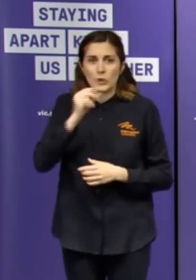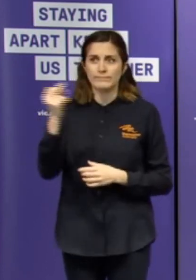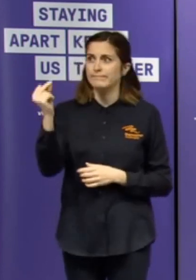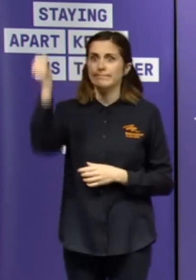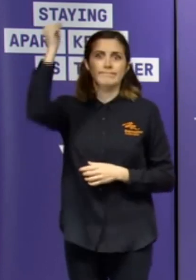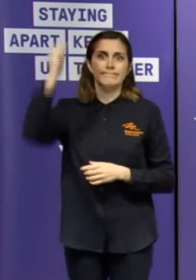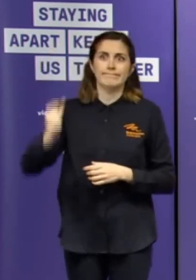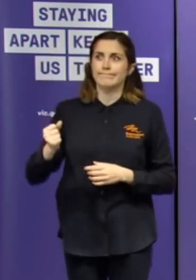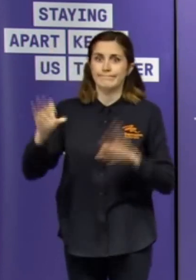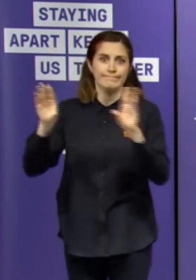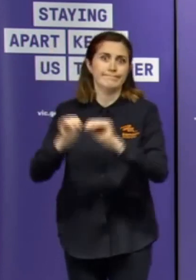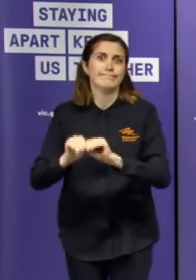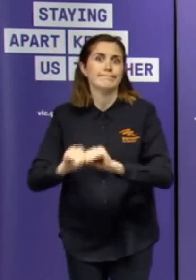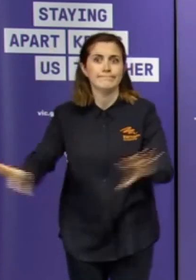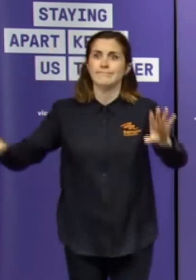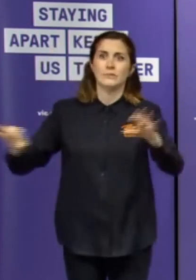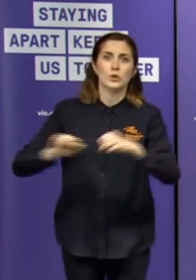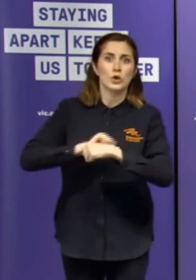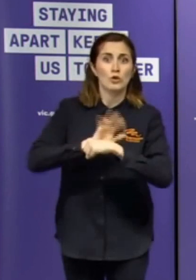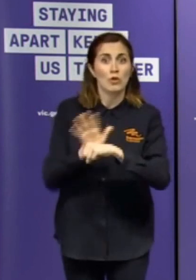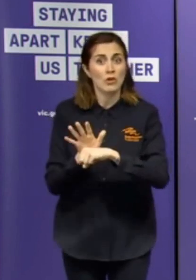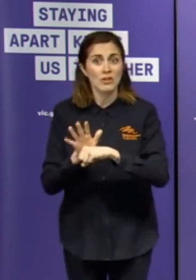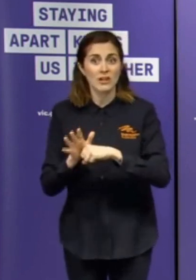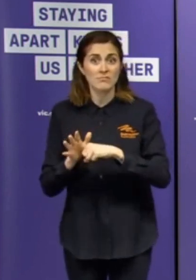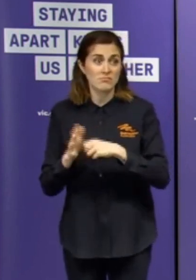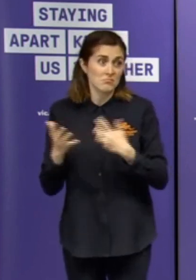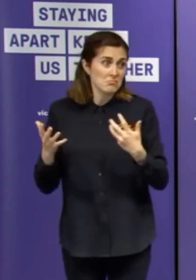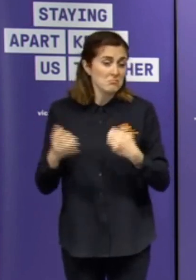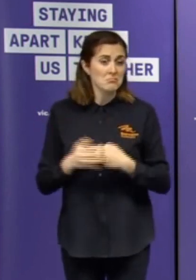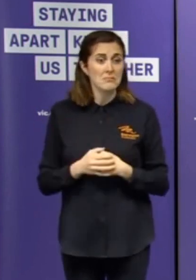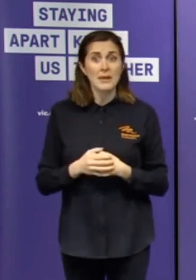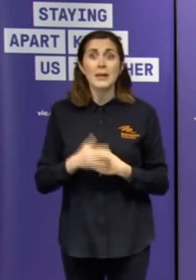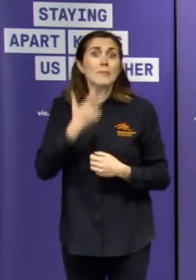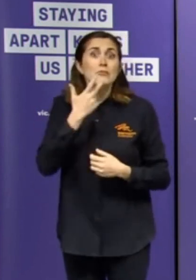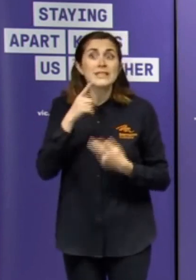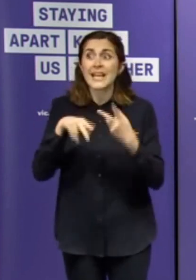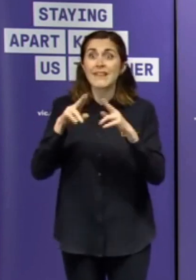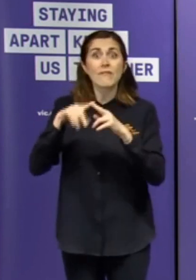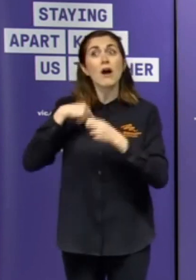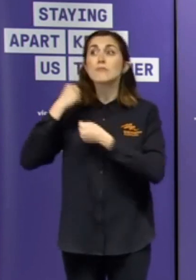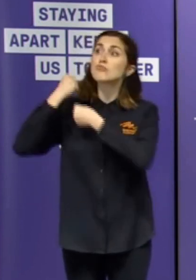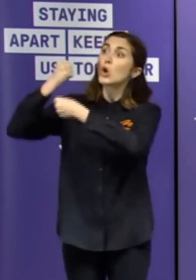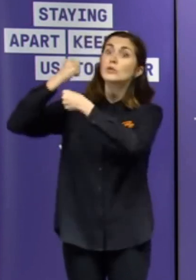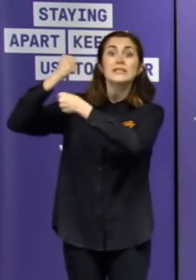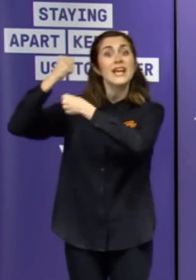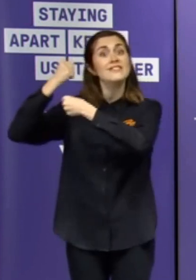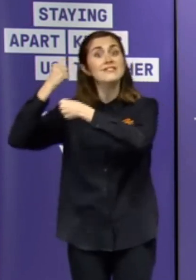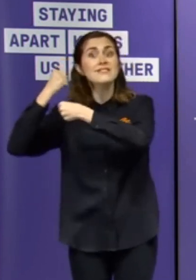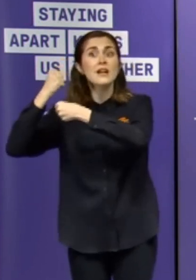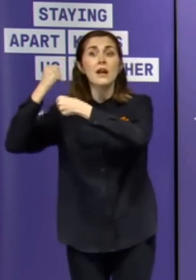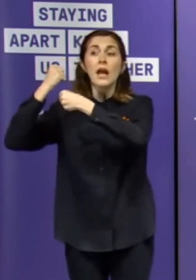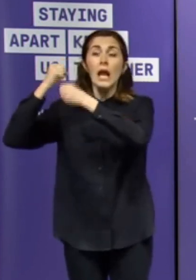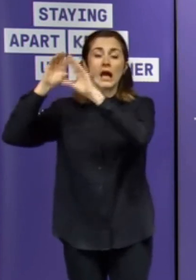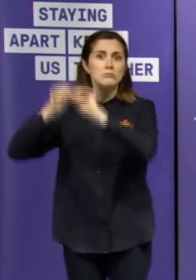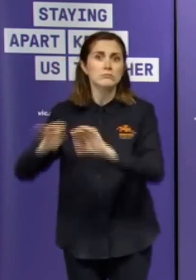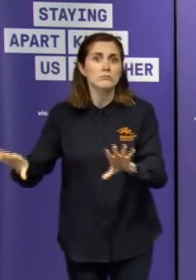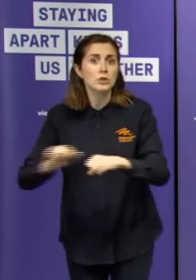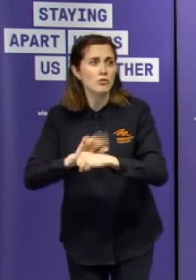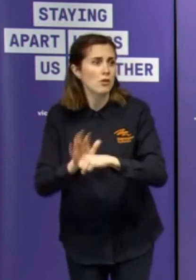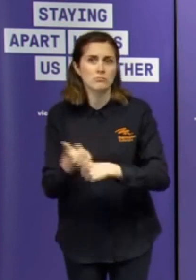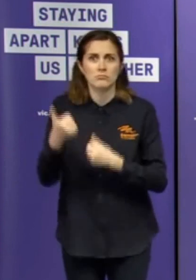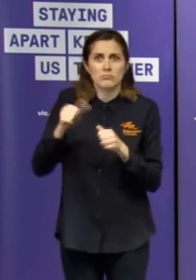be or paint a sign on a shop window then you know that would be terrific. But just as politics doesn't work against this thing,